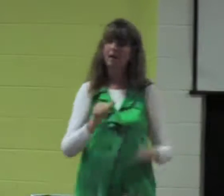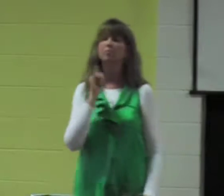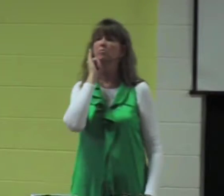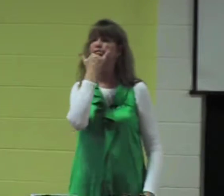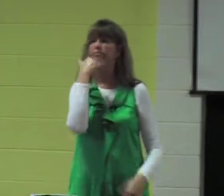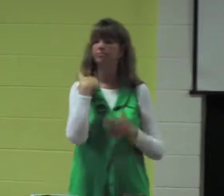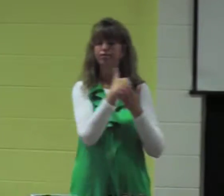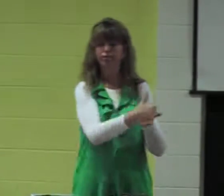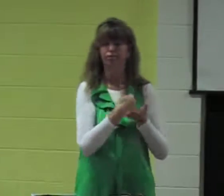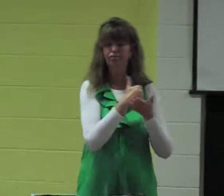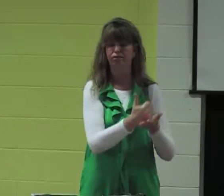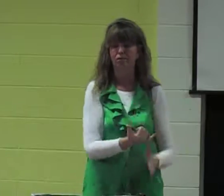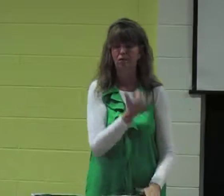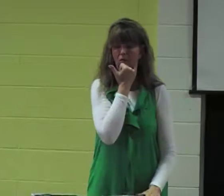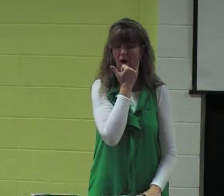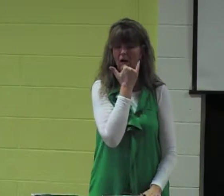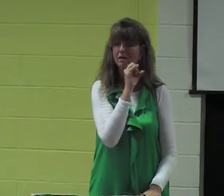and energy to help the wrong side.